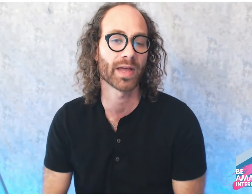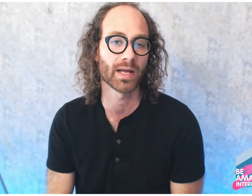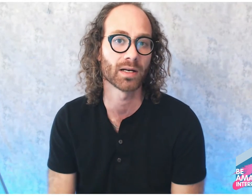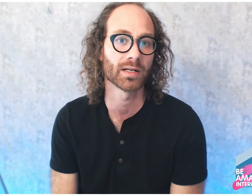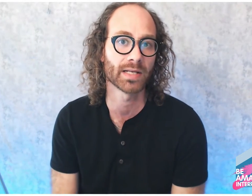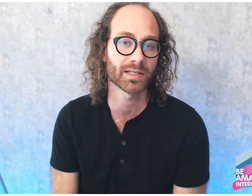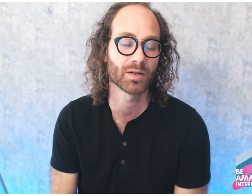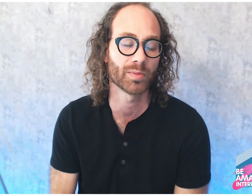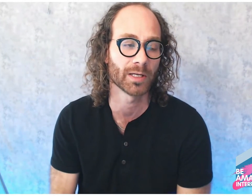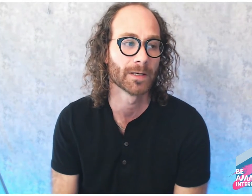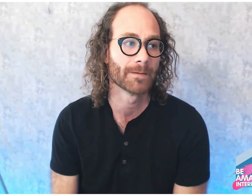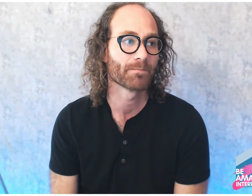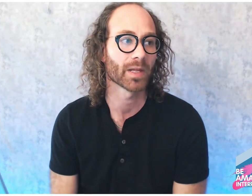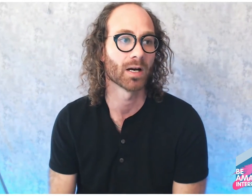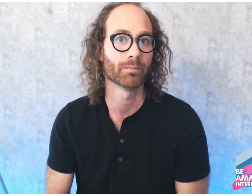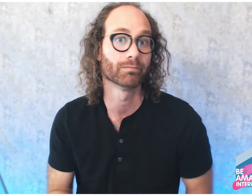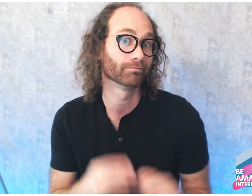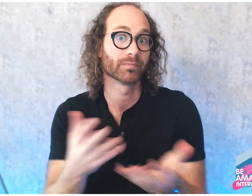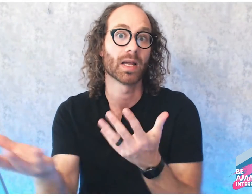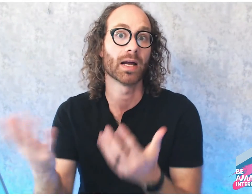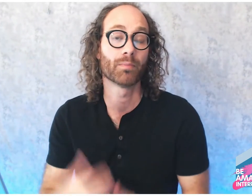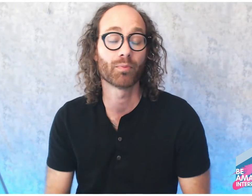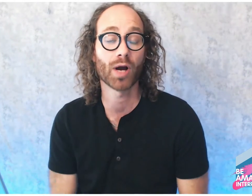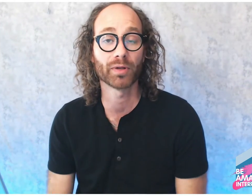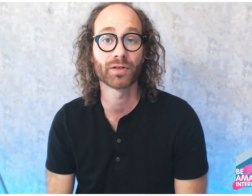text to be properly interpreted.